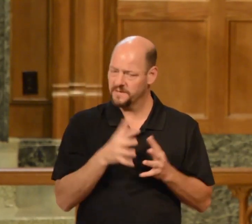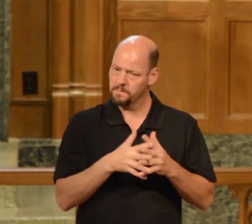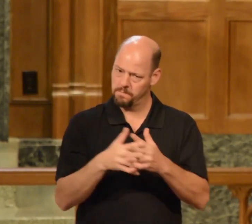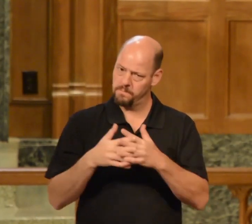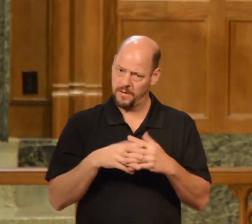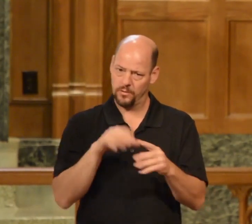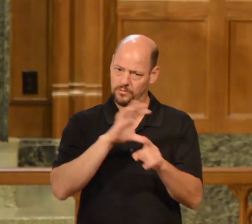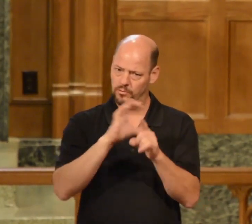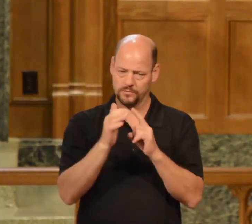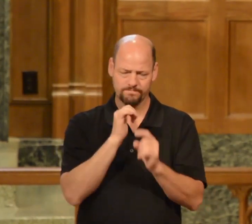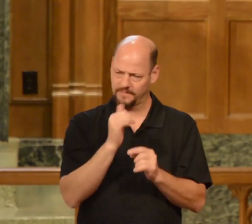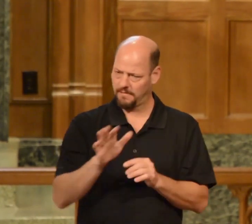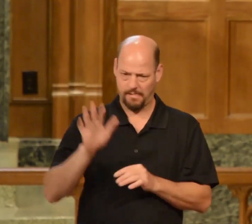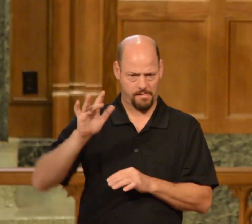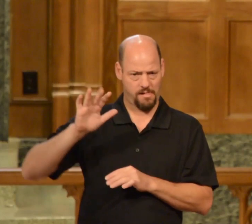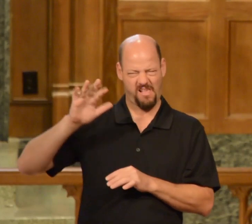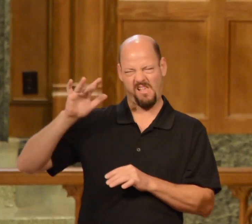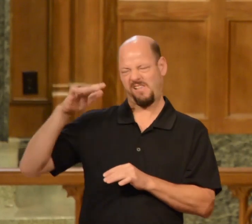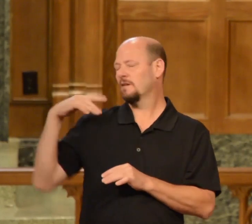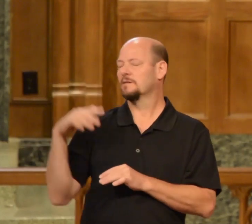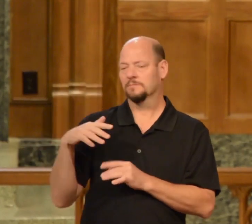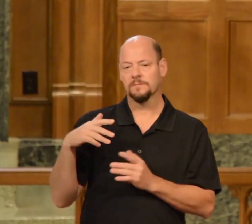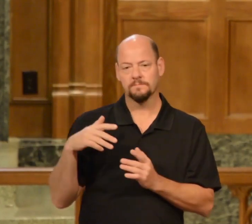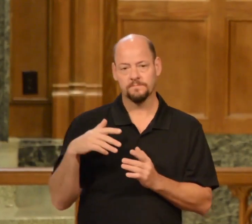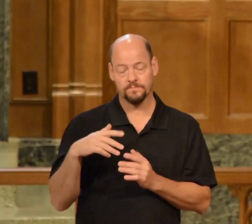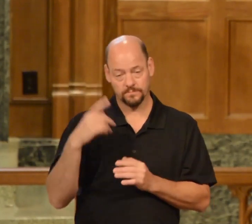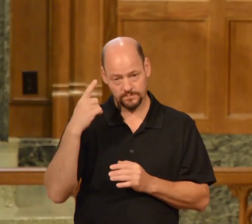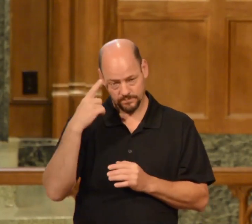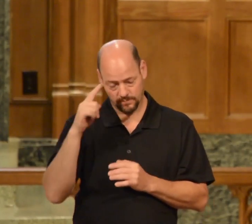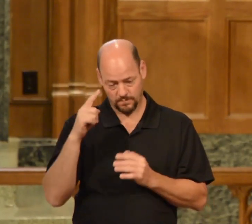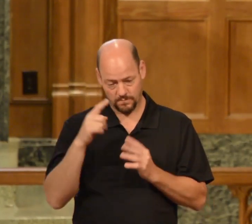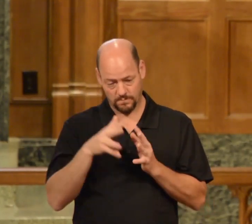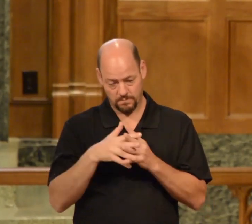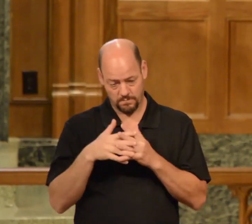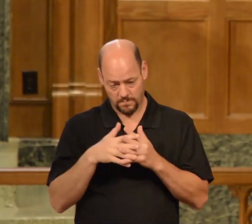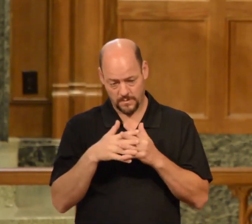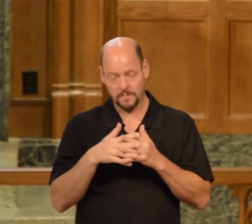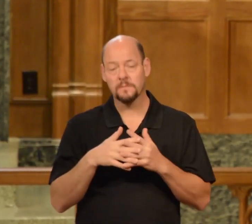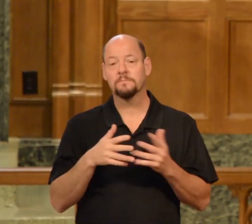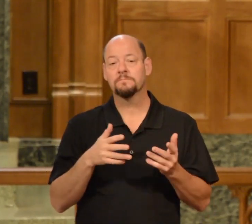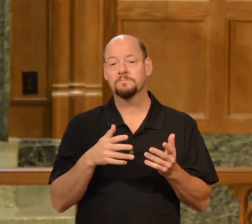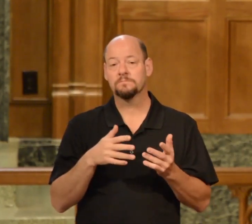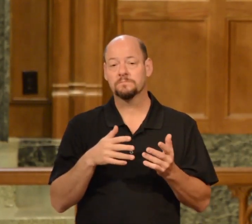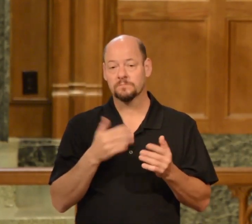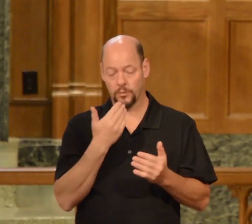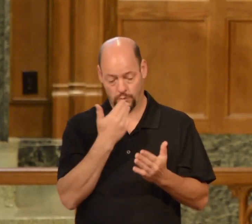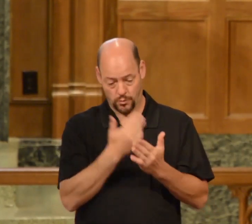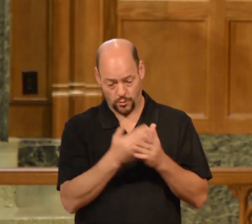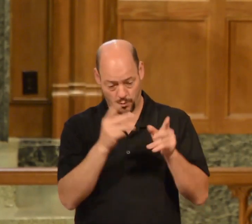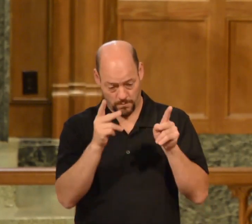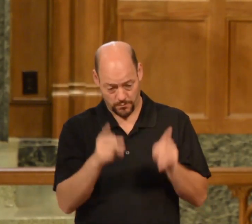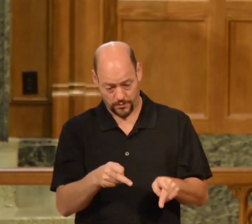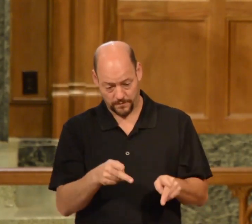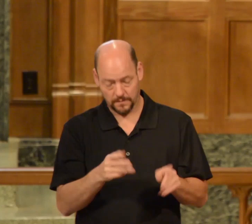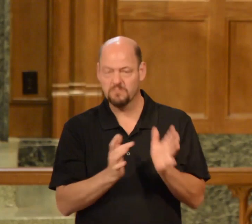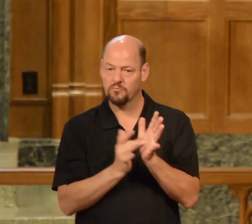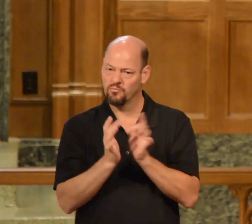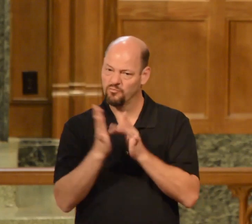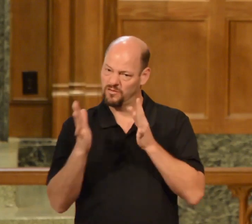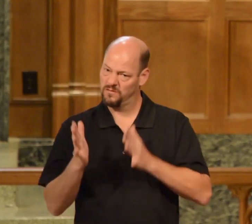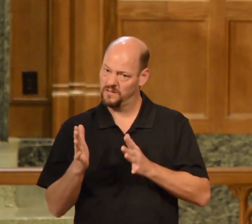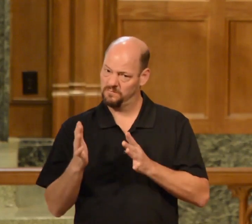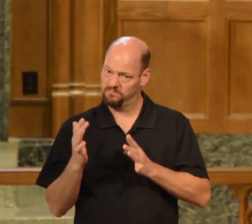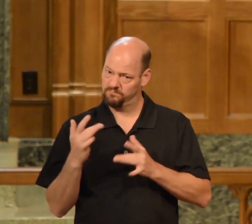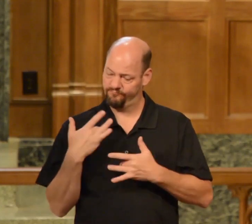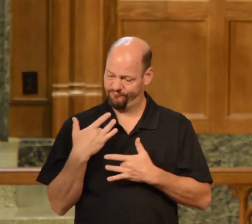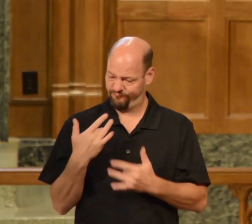culture not long ago to be a good person and to be a Christian were the same thing or at least they